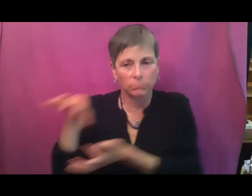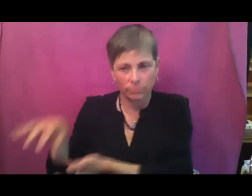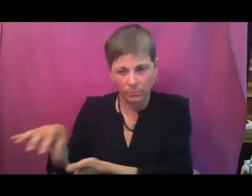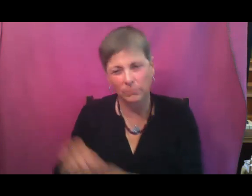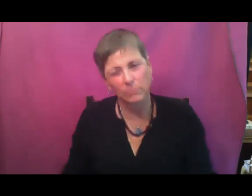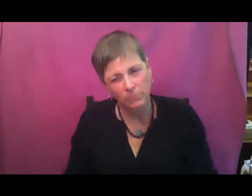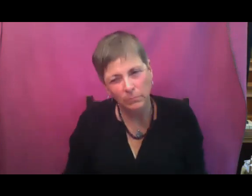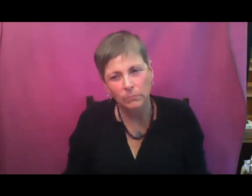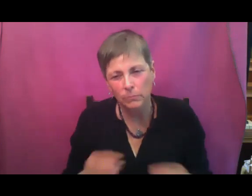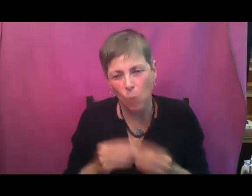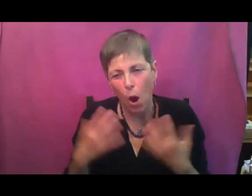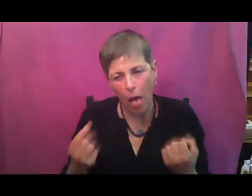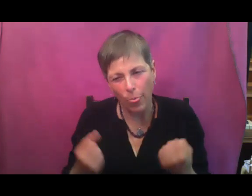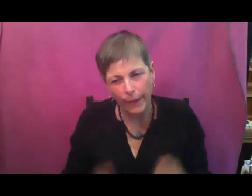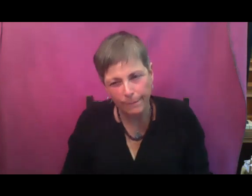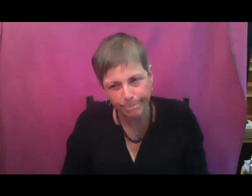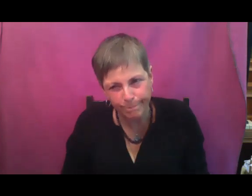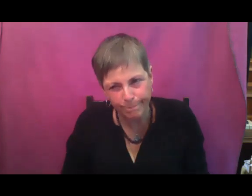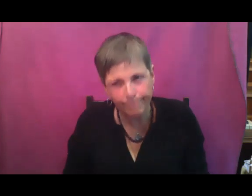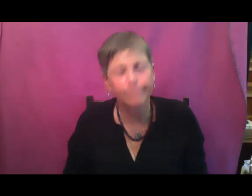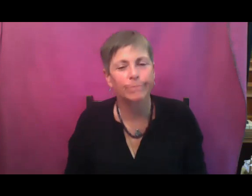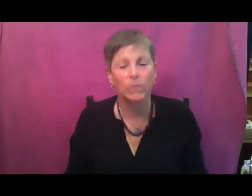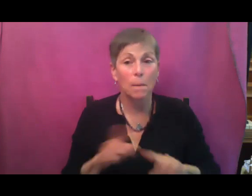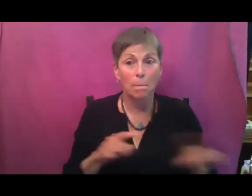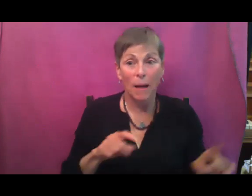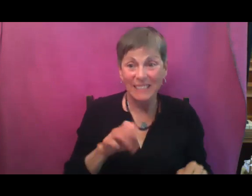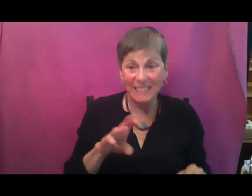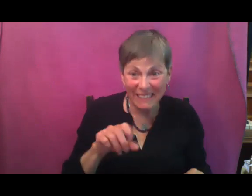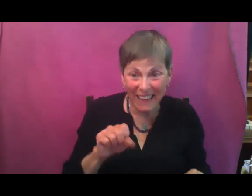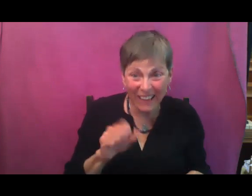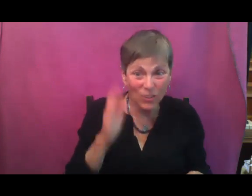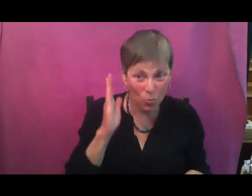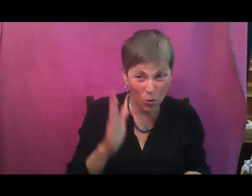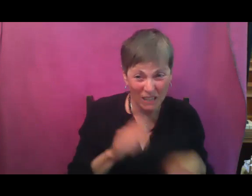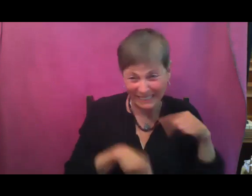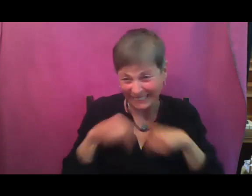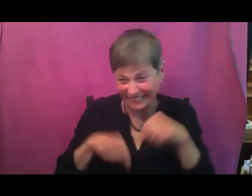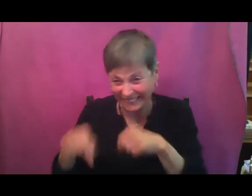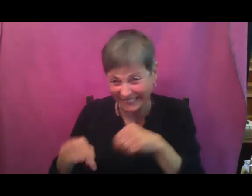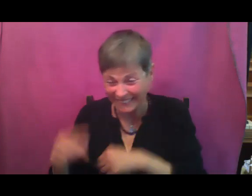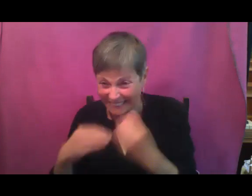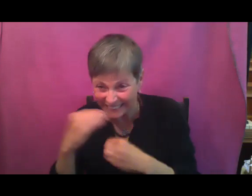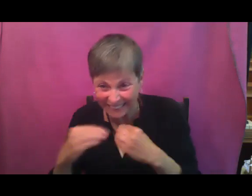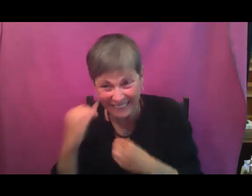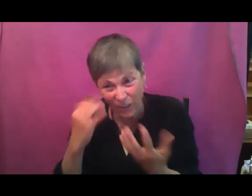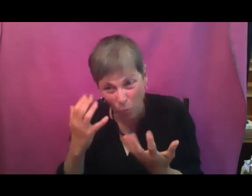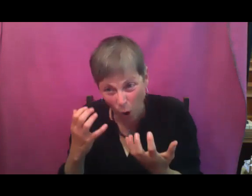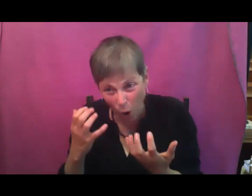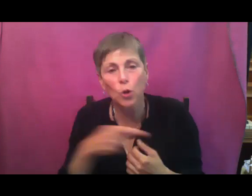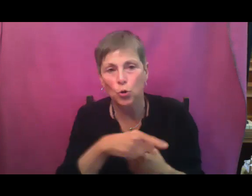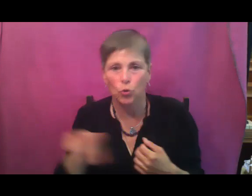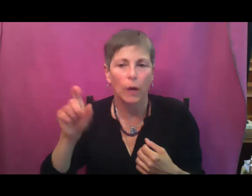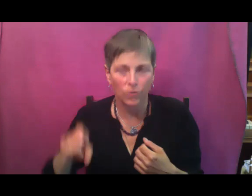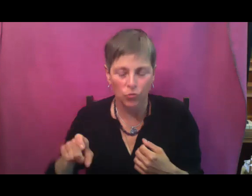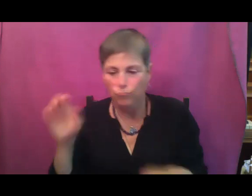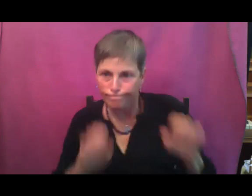little healthier and happier, but then have them immediately mowed down by slugs. So feel free to experiment and explore. We constantly are